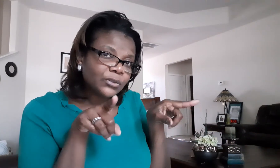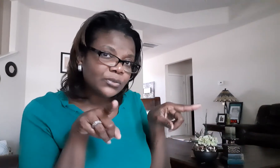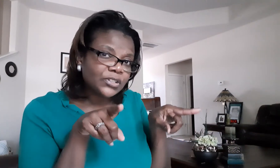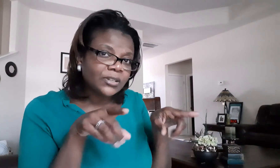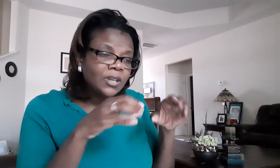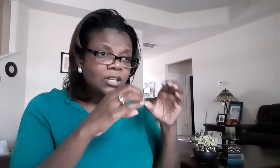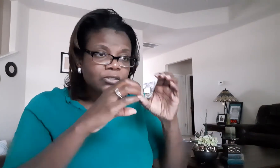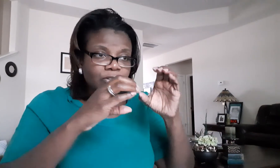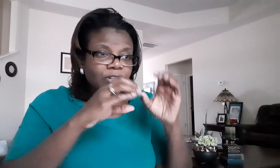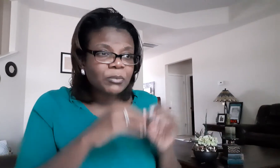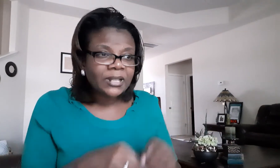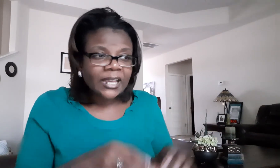searching so you're going to be like